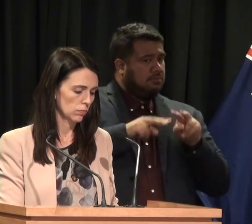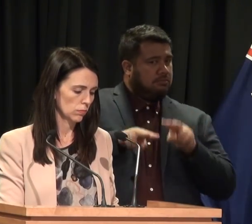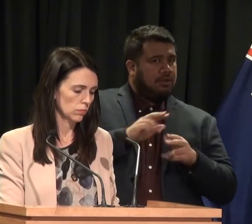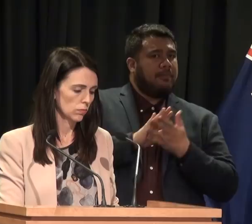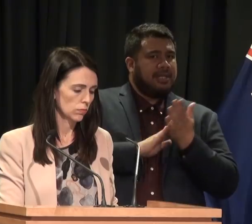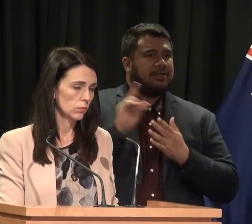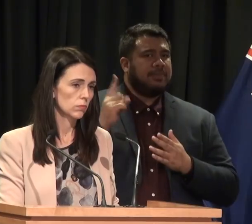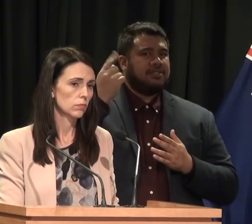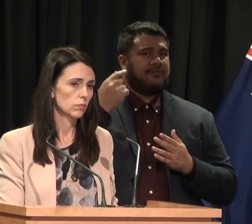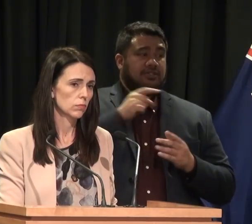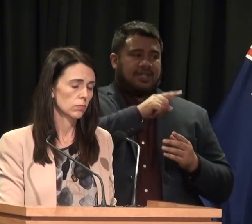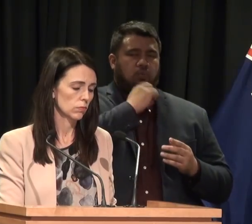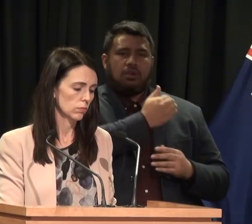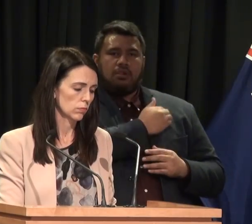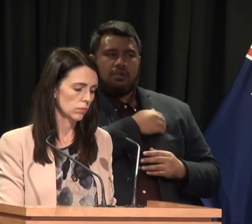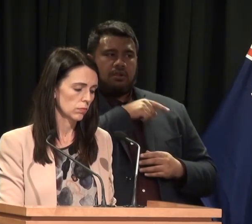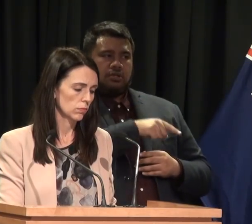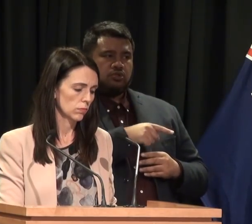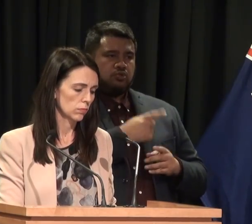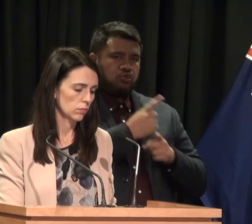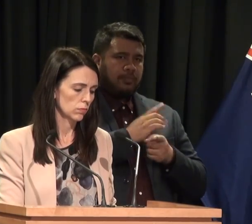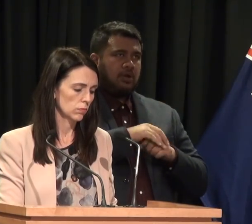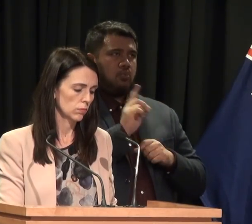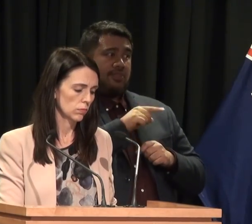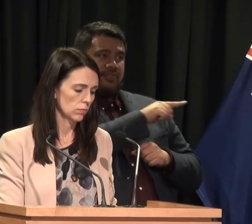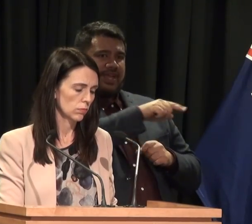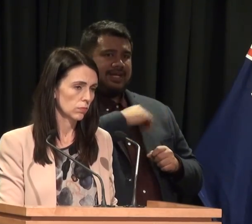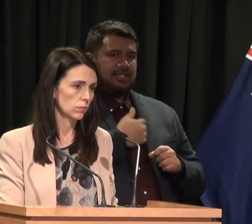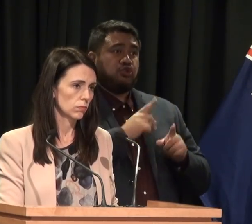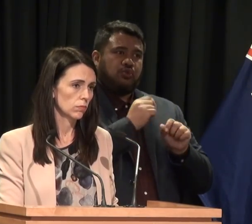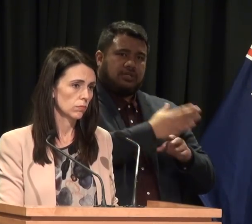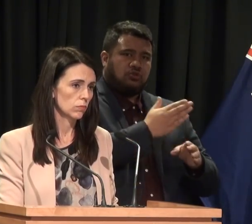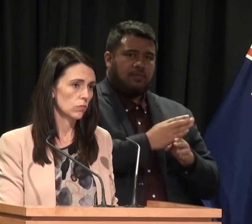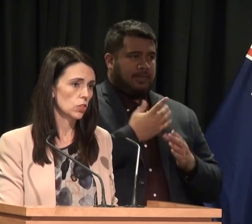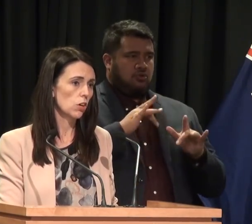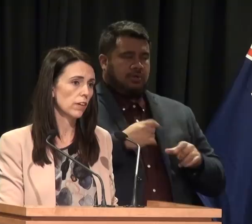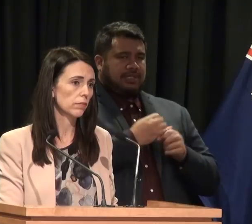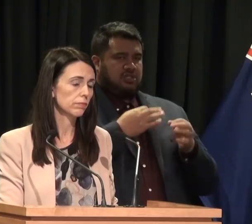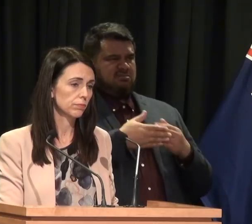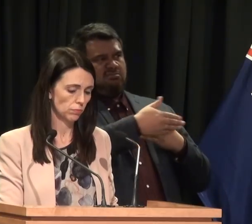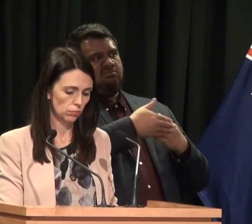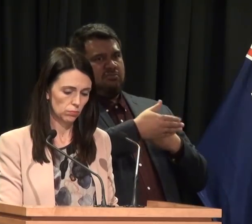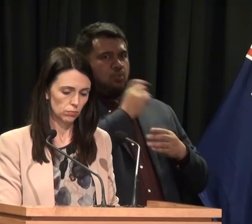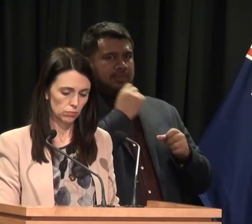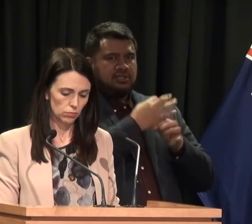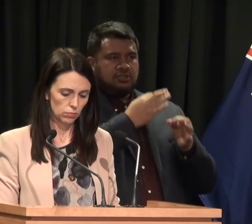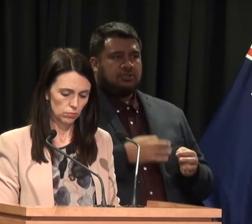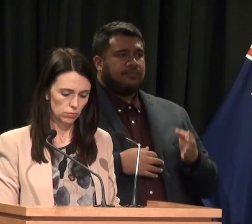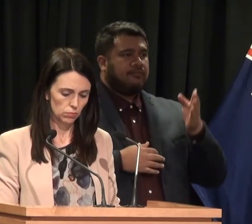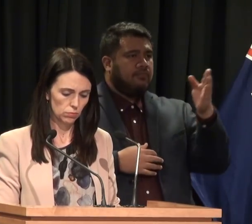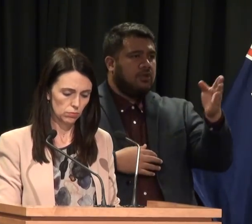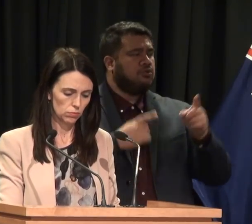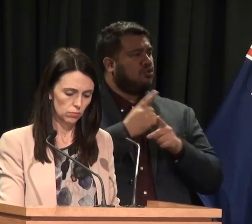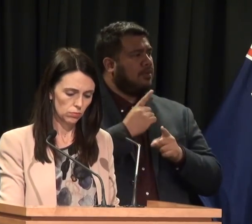will be called on to look at what's required, but we're well some distance away from what that will be. Tover? The Reserve Bank enforcement